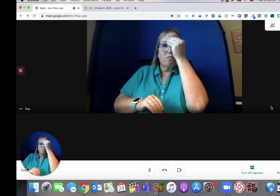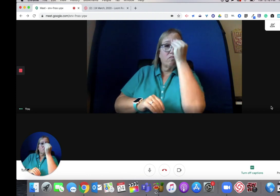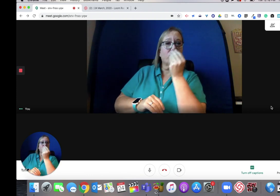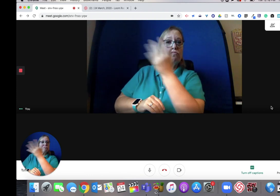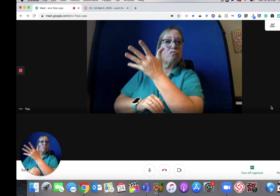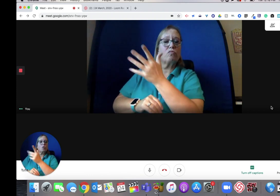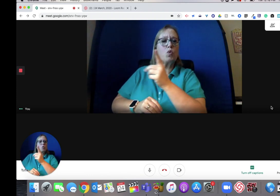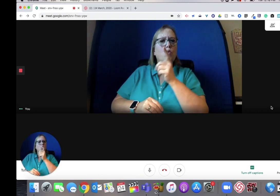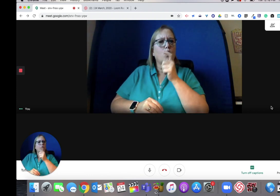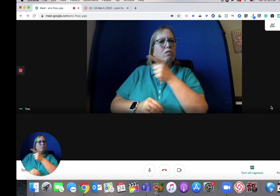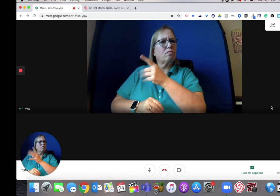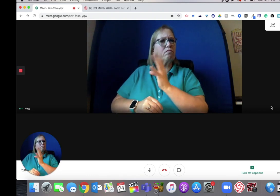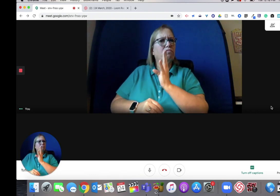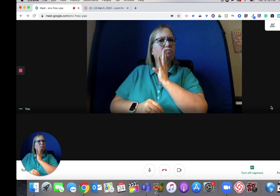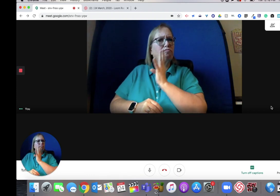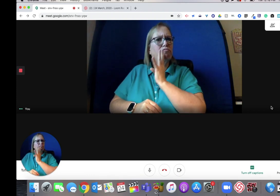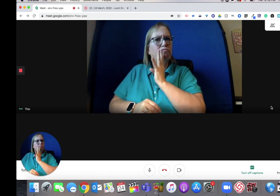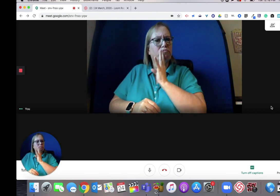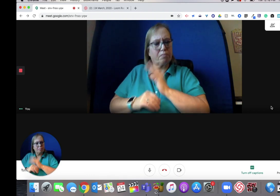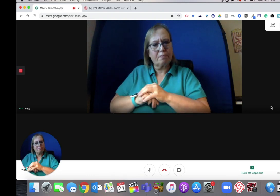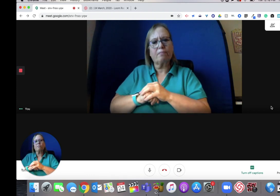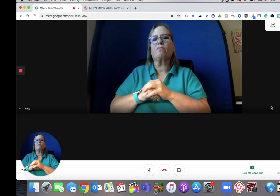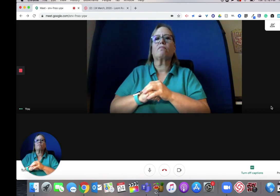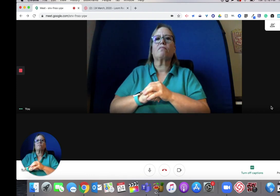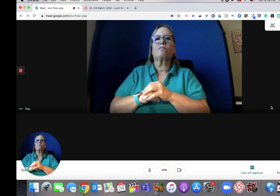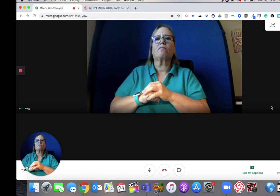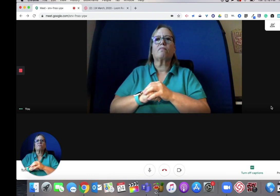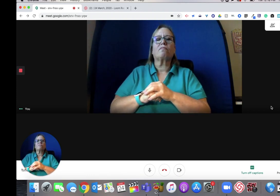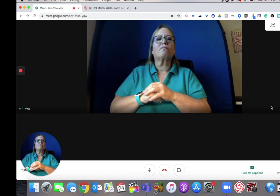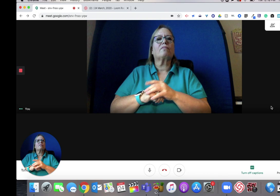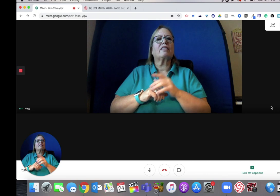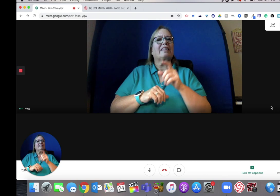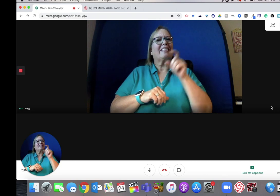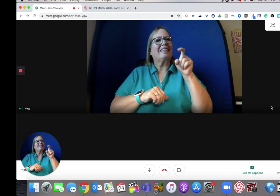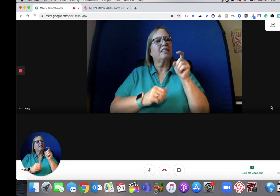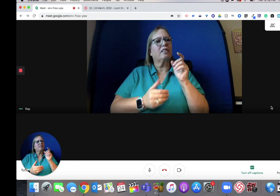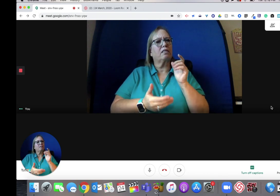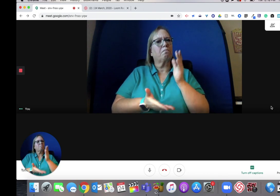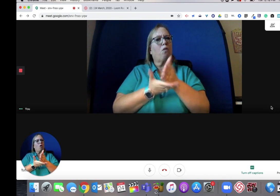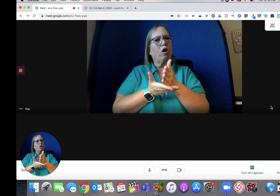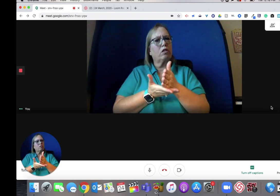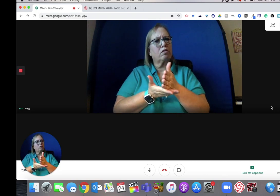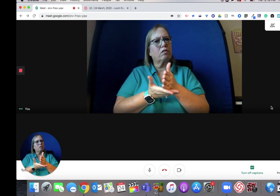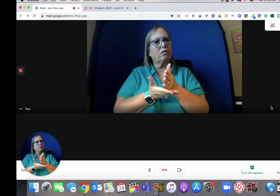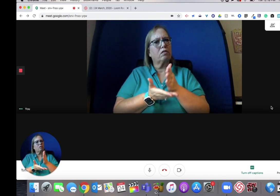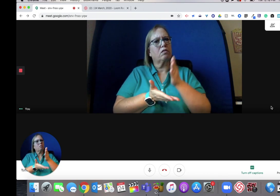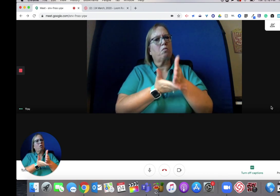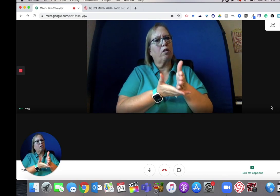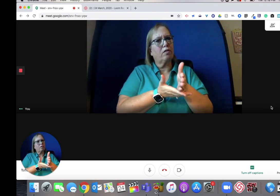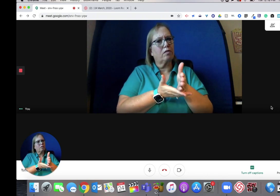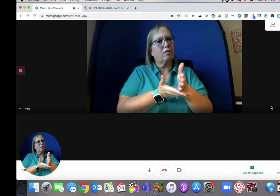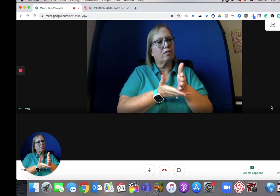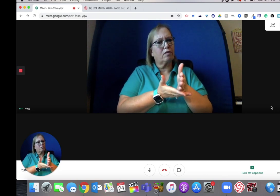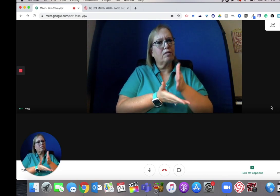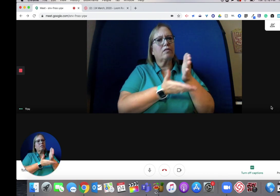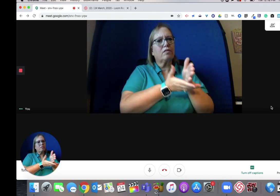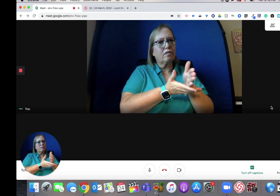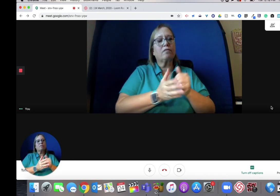It is really important for you to let the person who is speaking know that it's important they pause in between